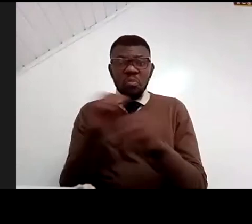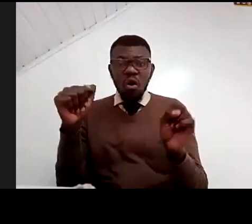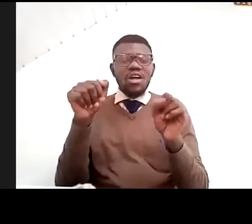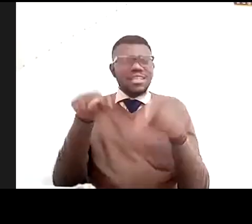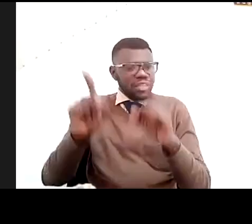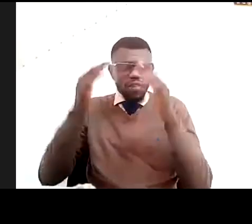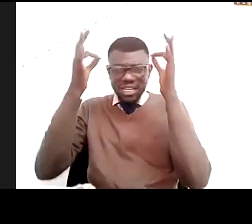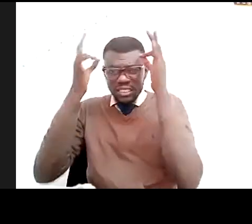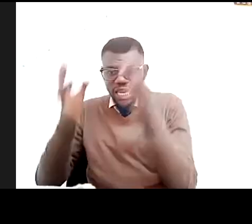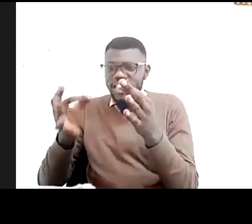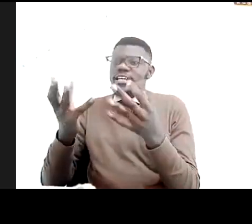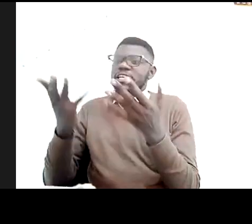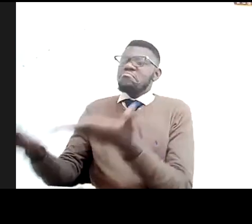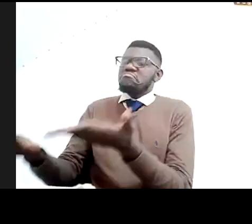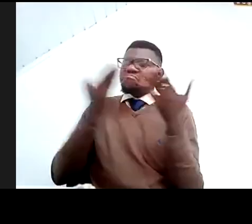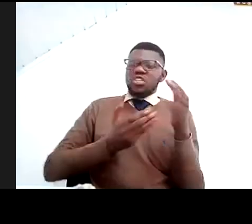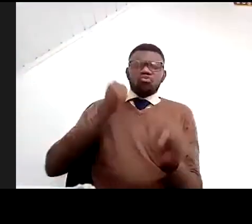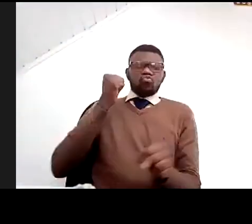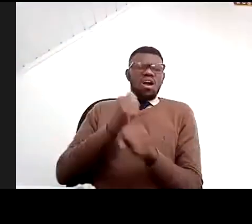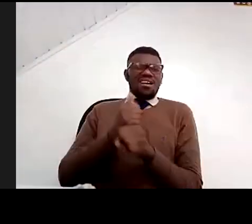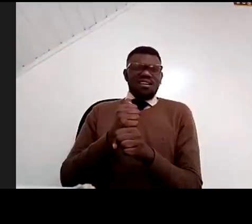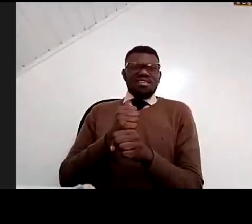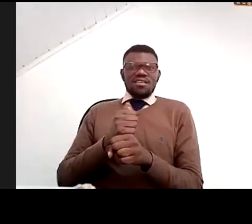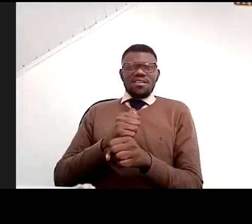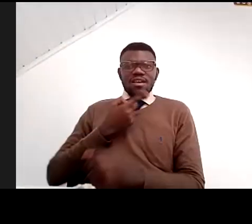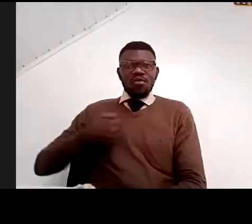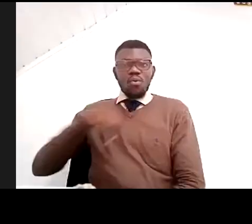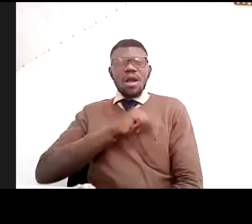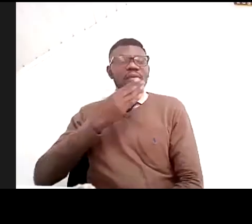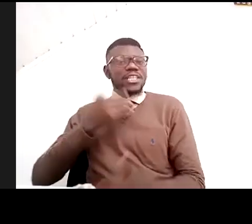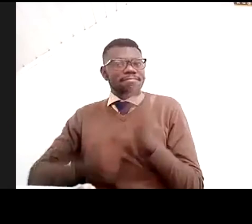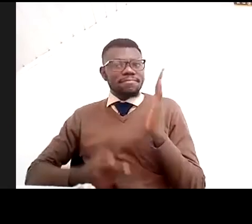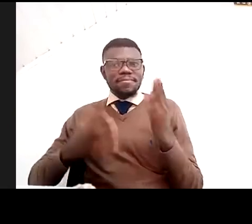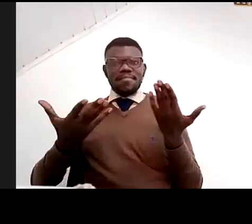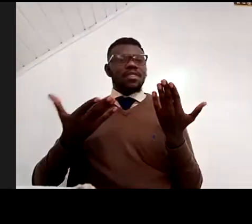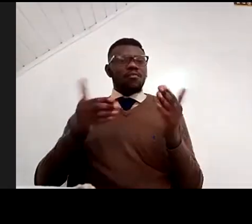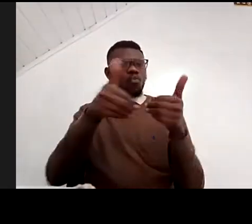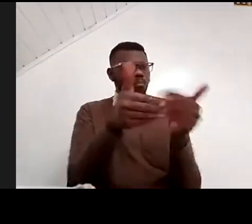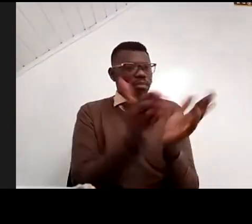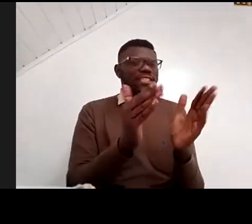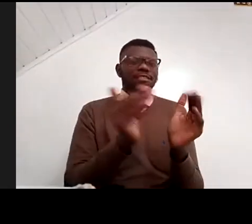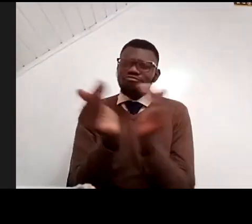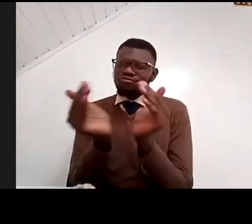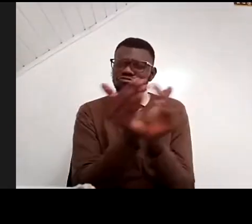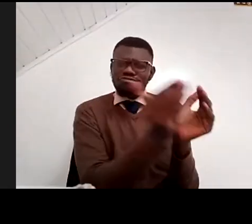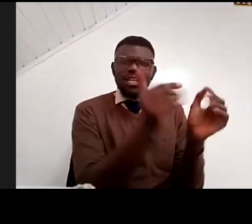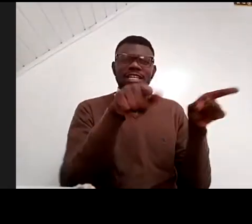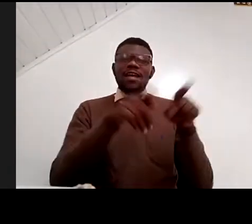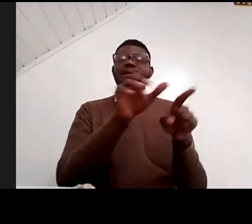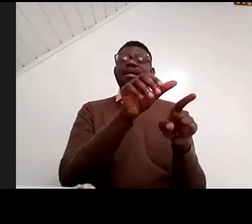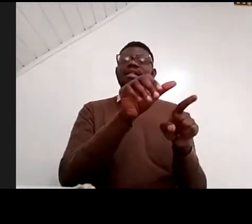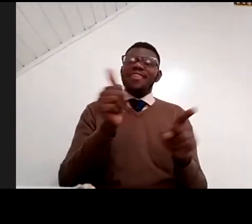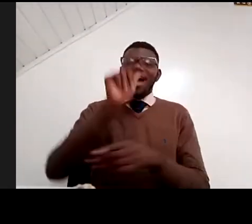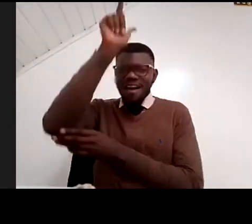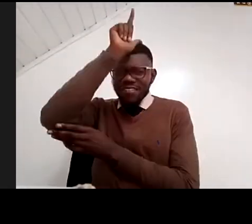the out of the box solution, we went to the, all the community, small communities and, and villages around us,